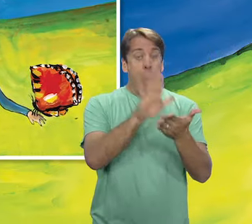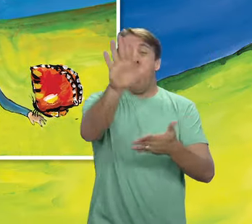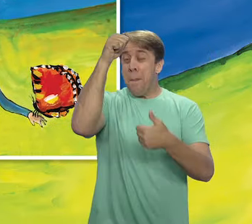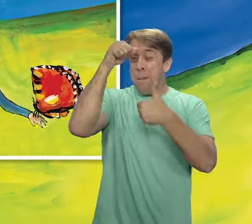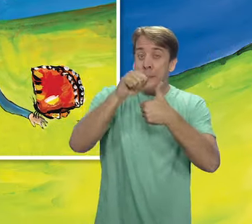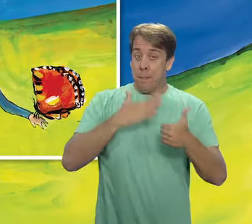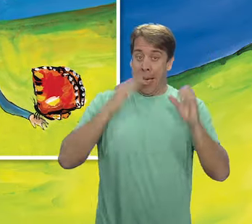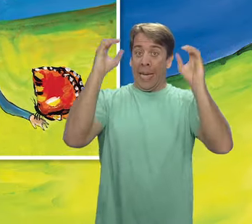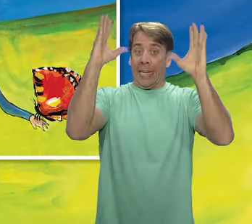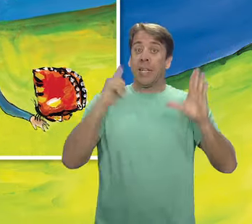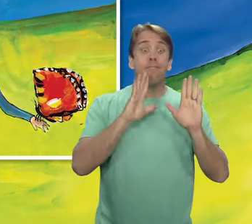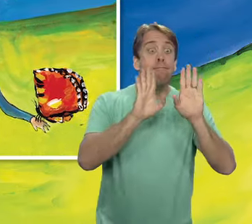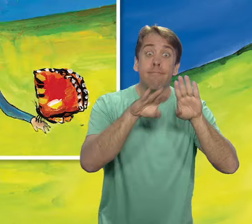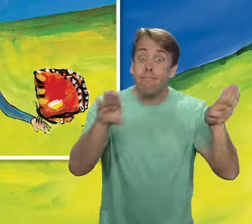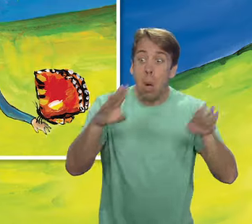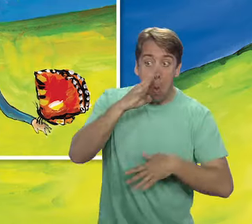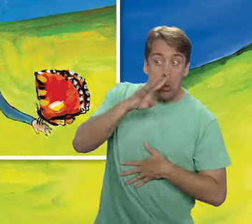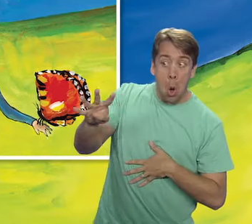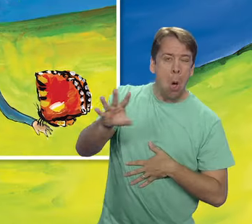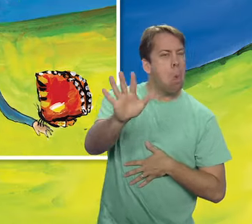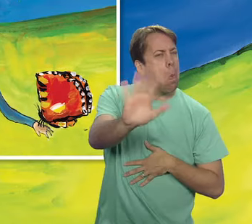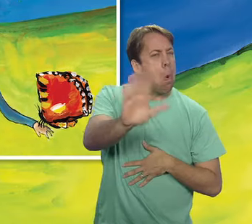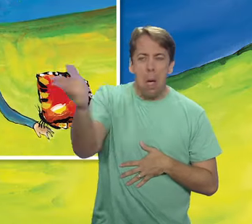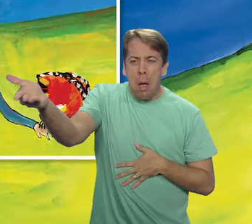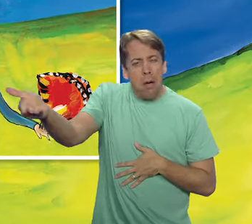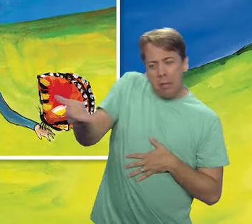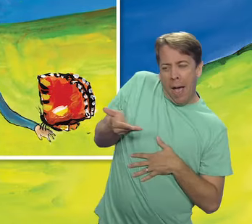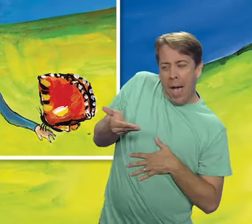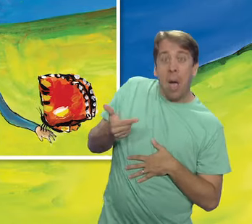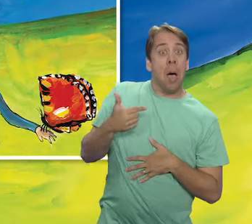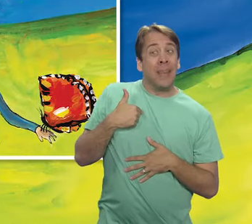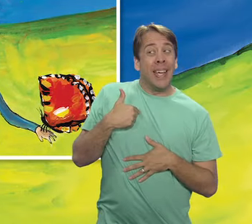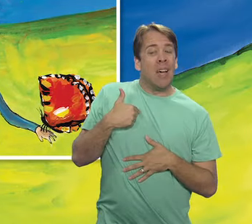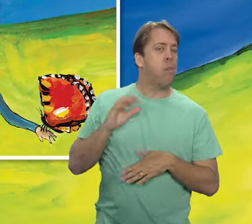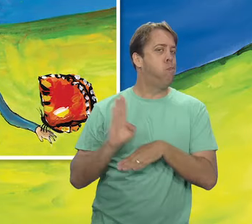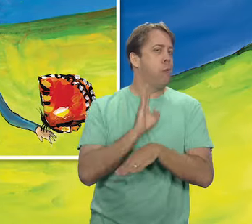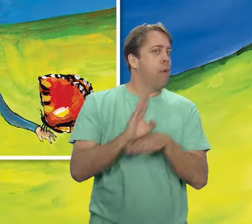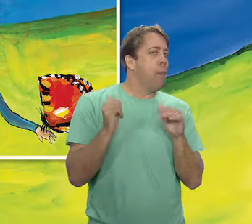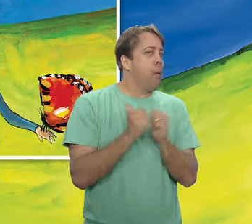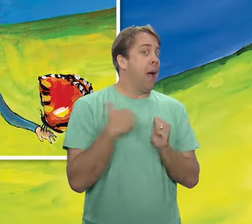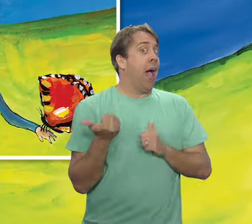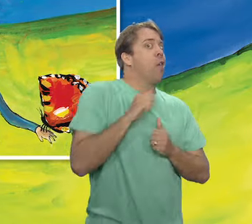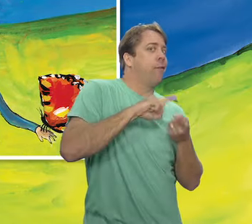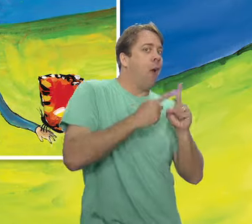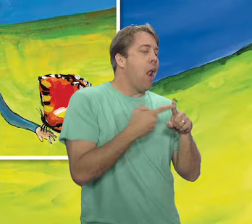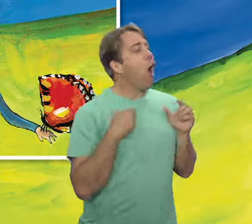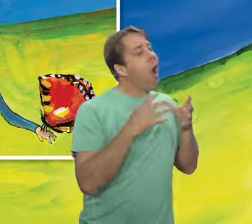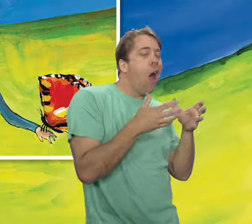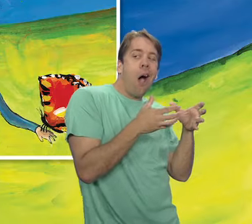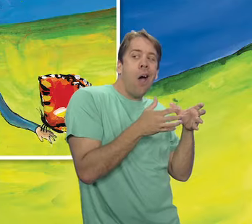to take extra care that Jerry didn't feel left out. But my friends and I were always too busy with our own games